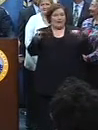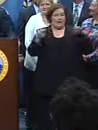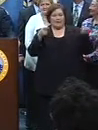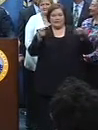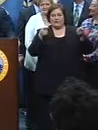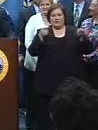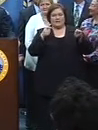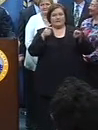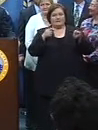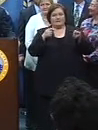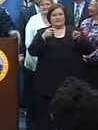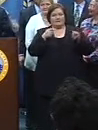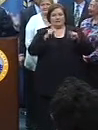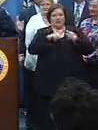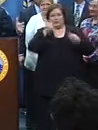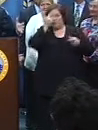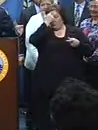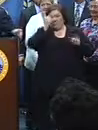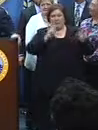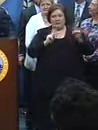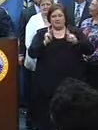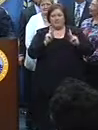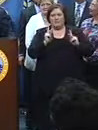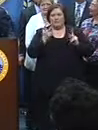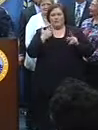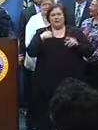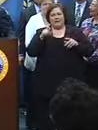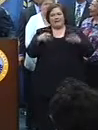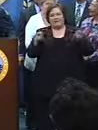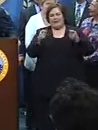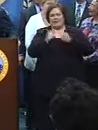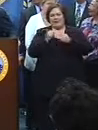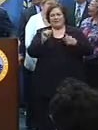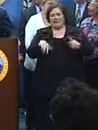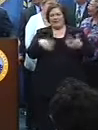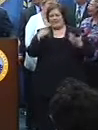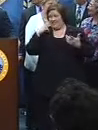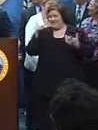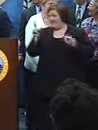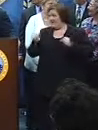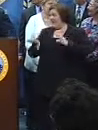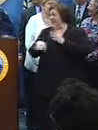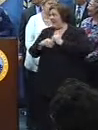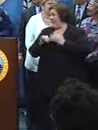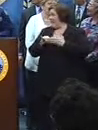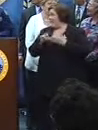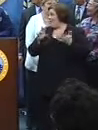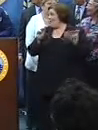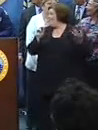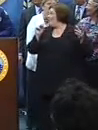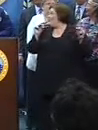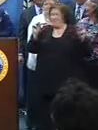know, against stupidity. And so we just deal with that when we do. Chief, if you think you can add something to that, I'll let you try.